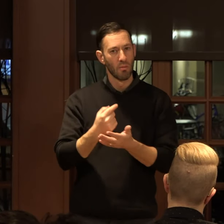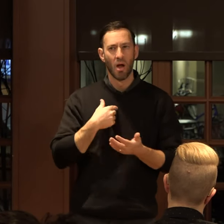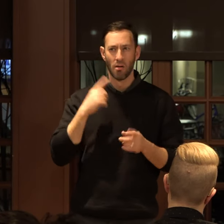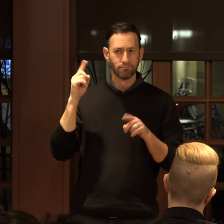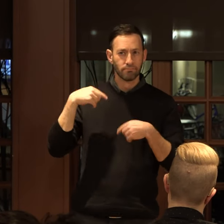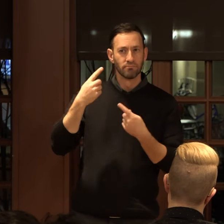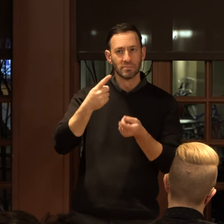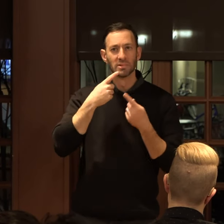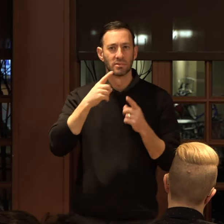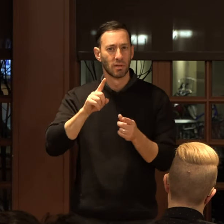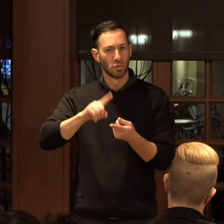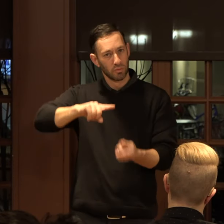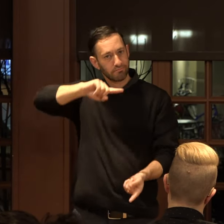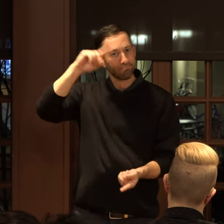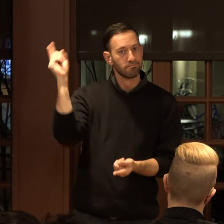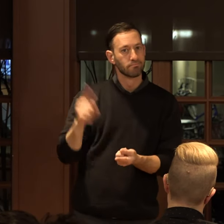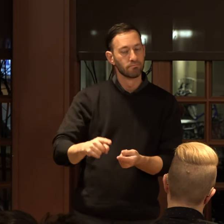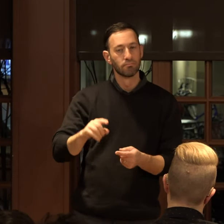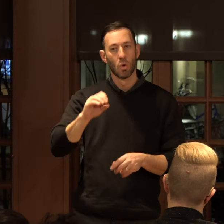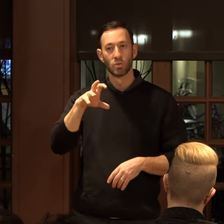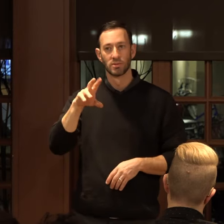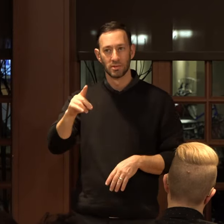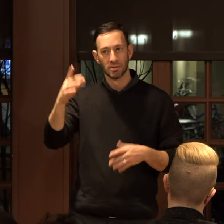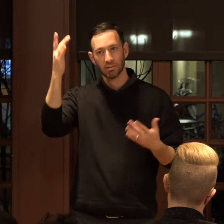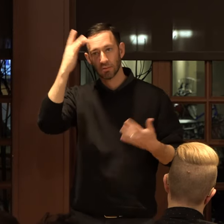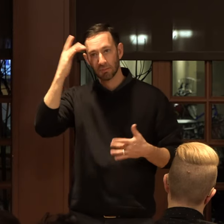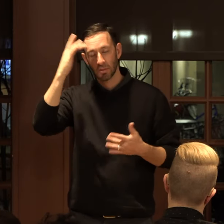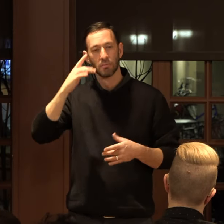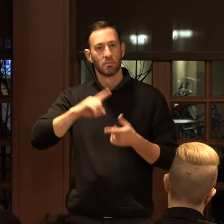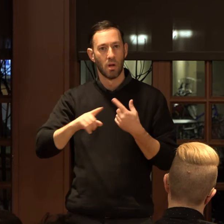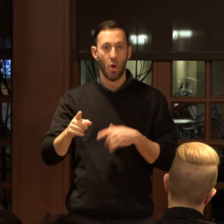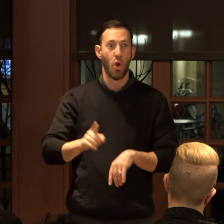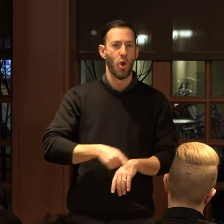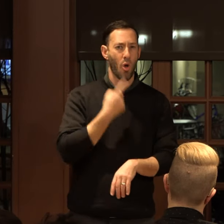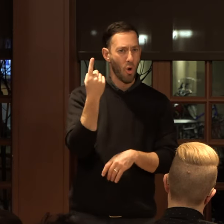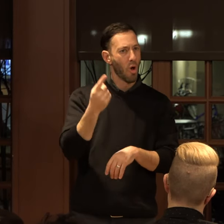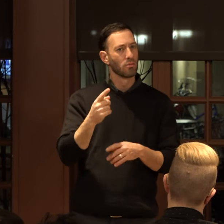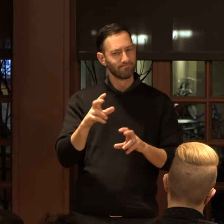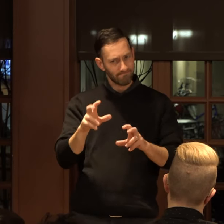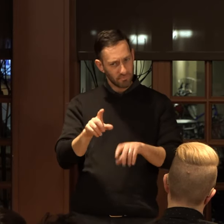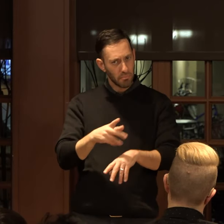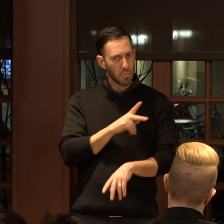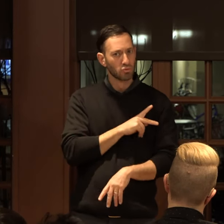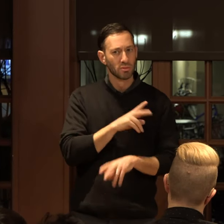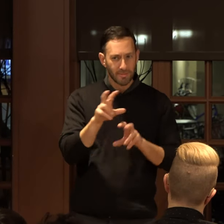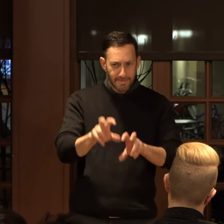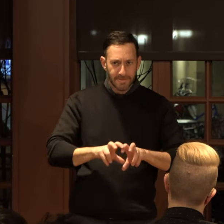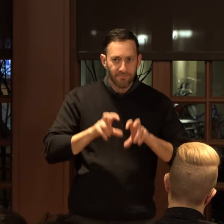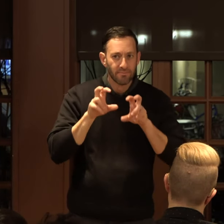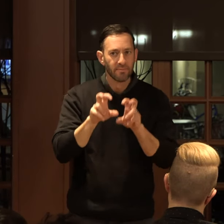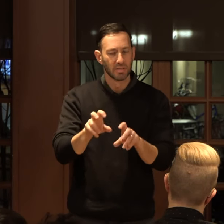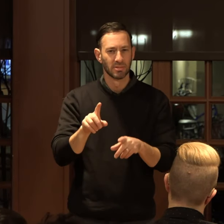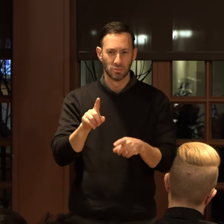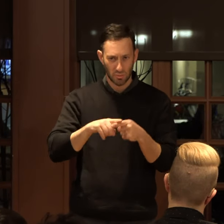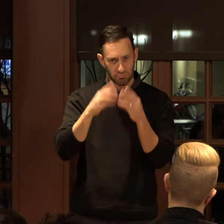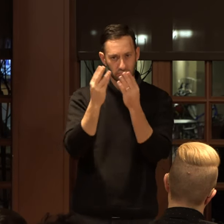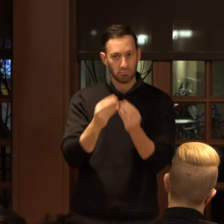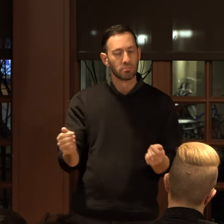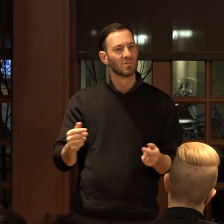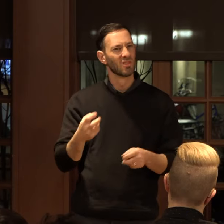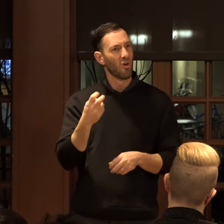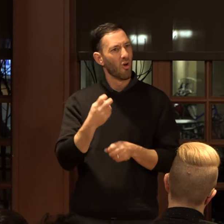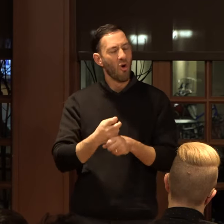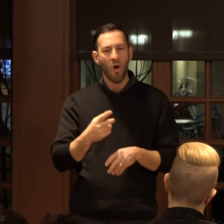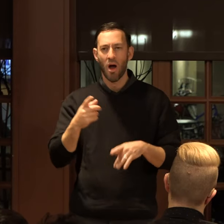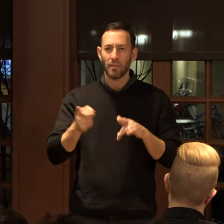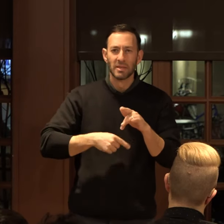successful minimizing my OCD symptoms, but it has taken a lot of long-term personal investment to do so. At times, it was difficult to explain the missed